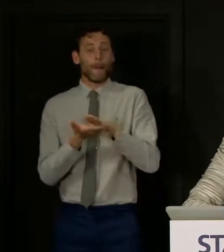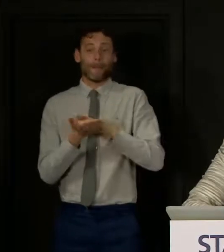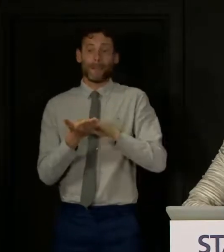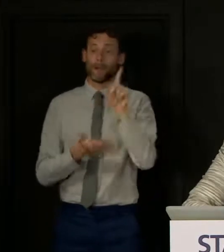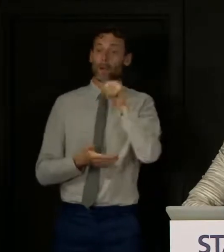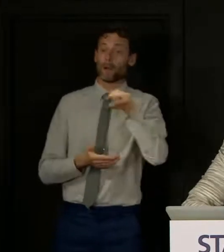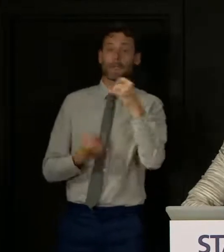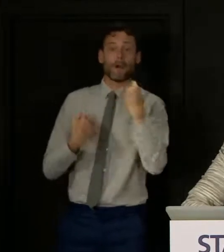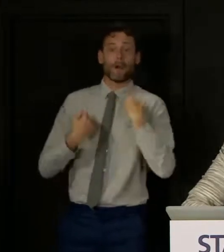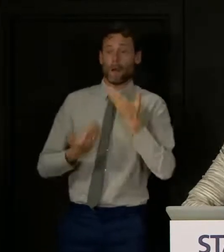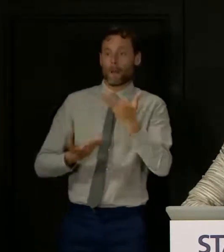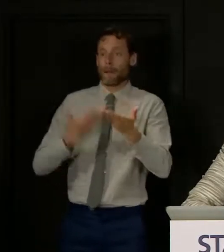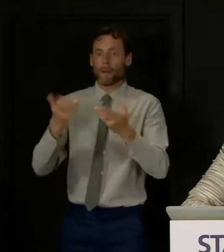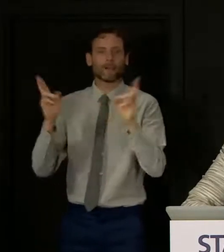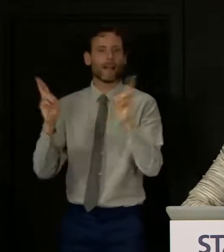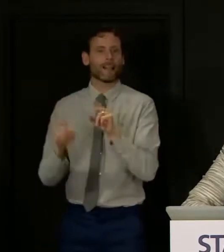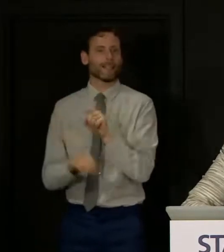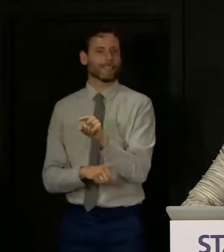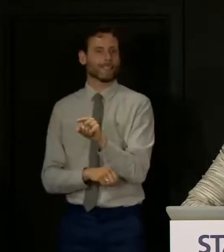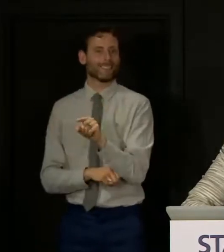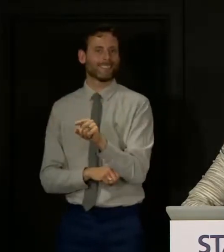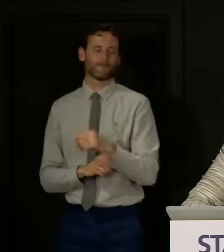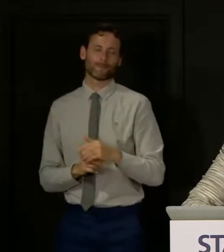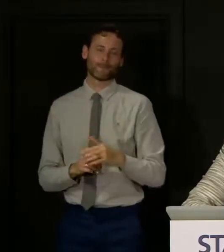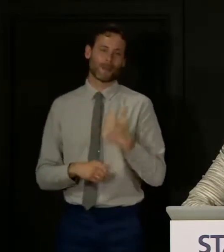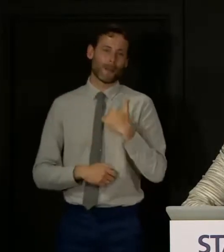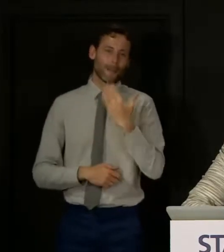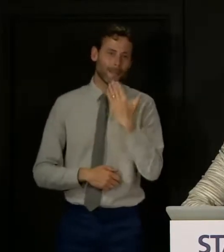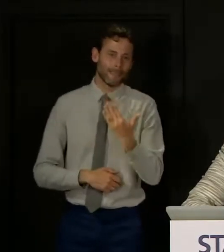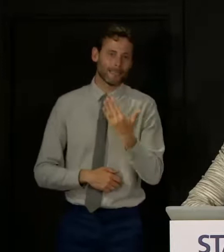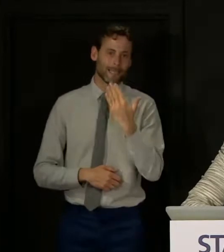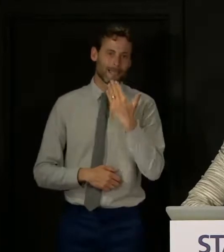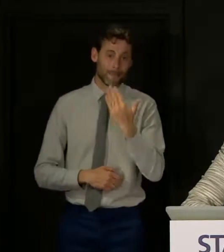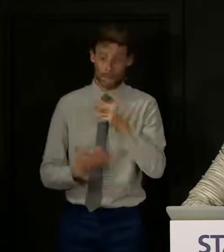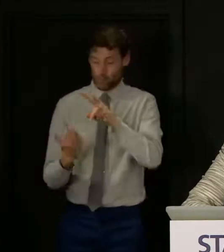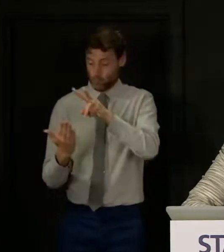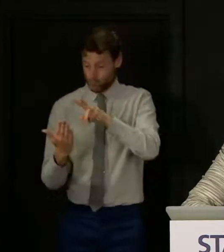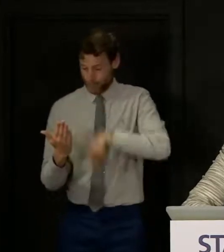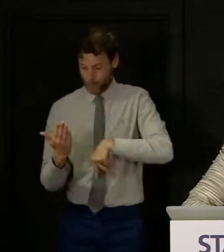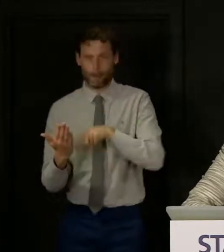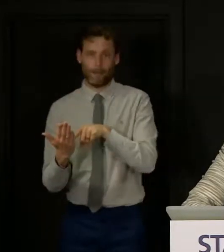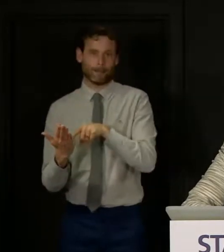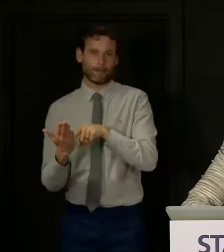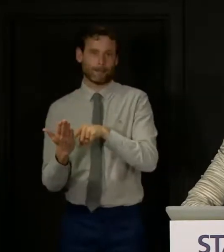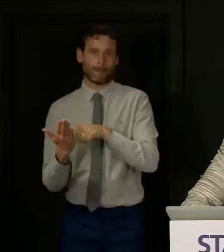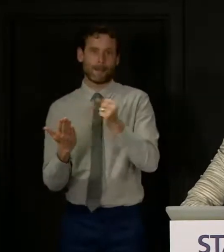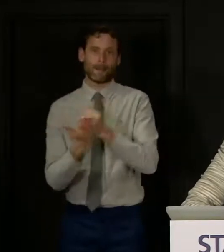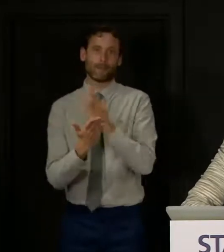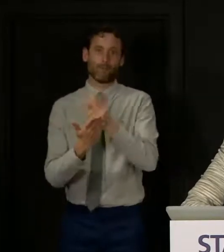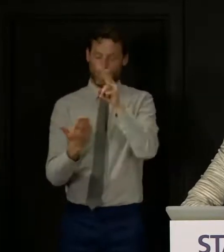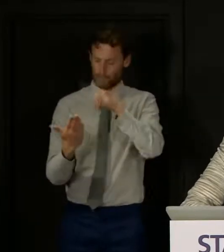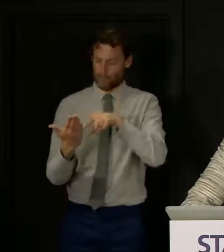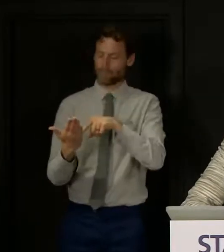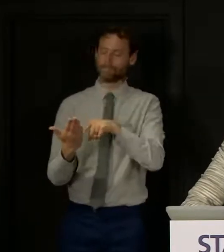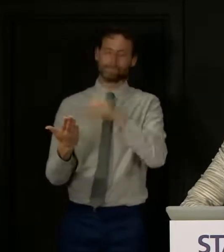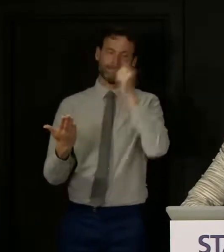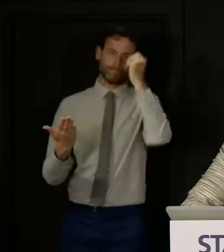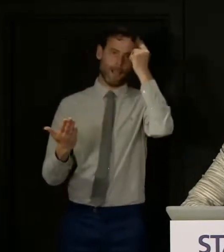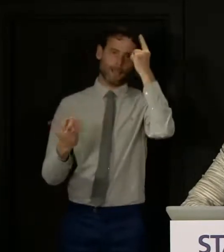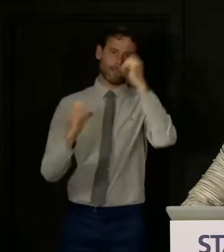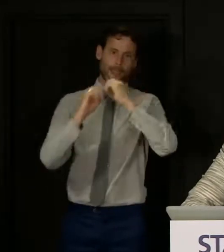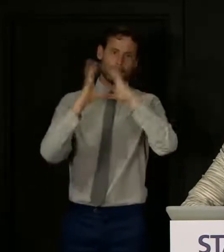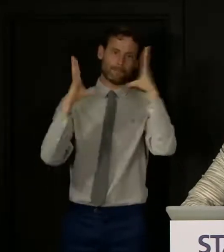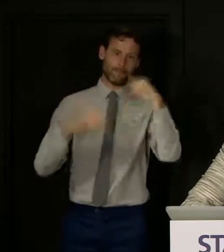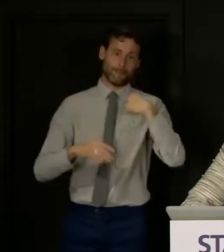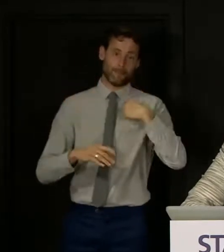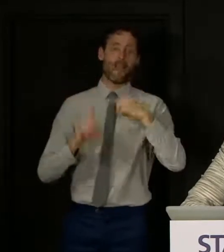continues to reduce as well. So please, please read that guidance and make sure you understand it before making arrangements to